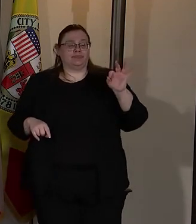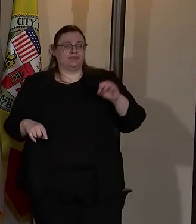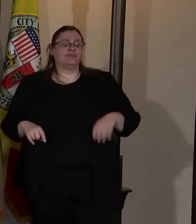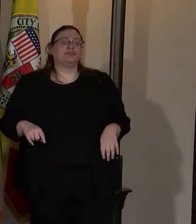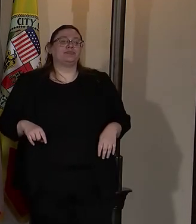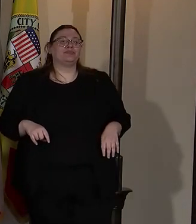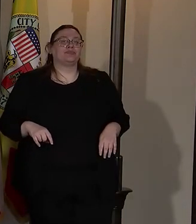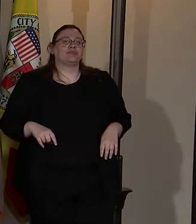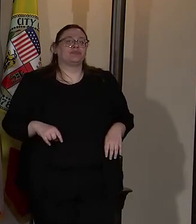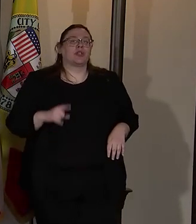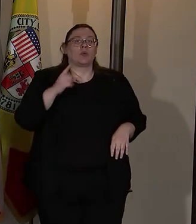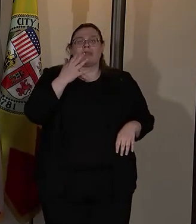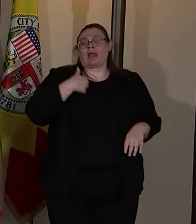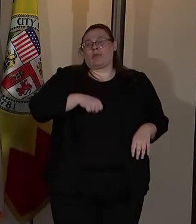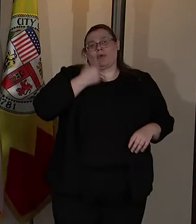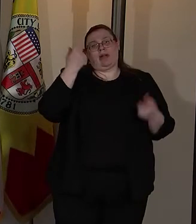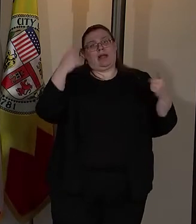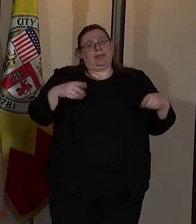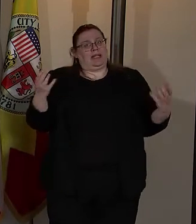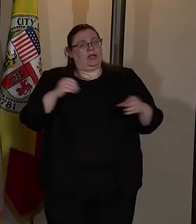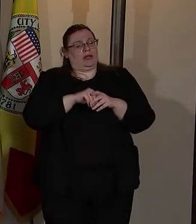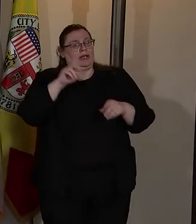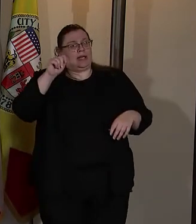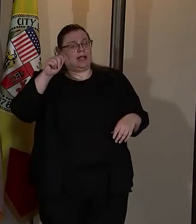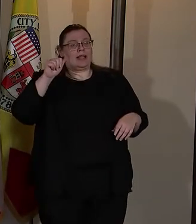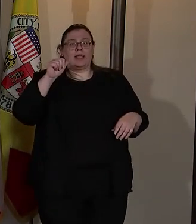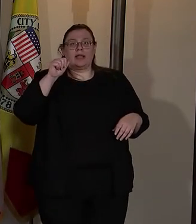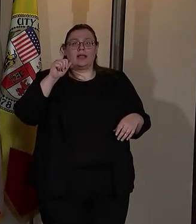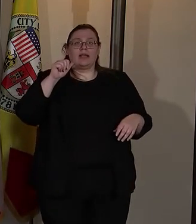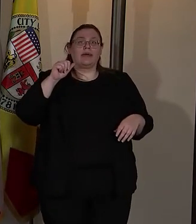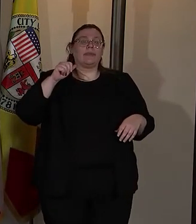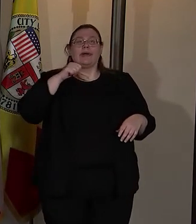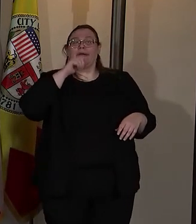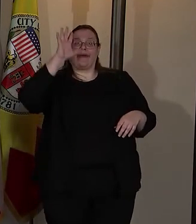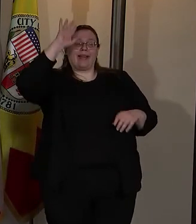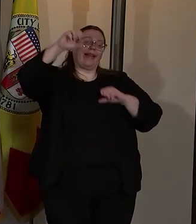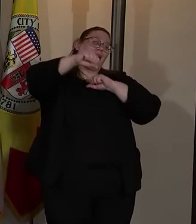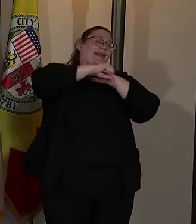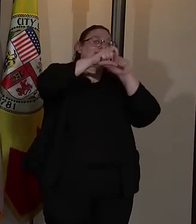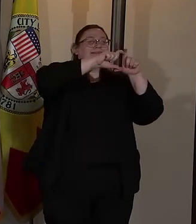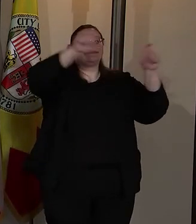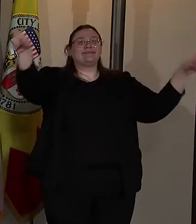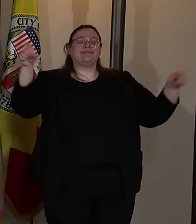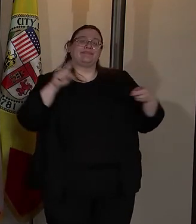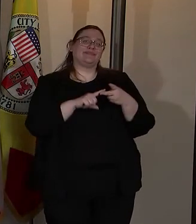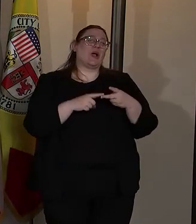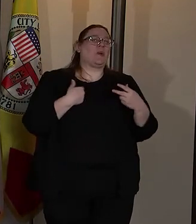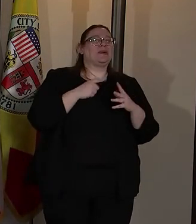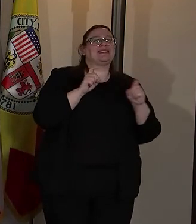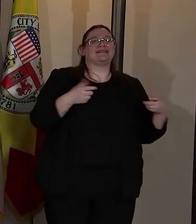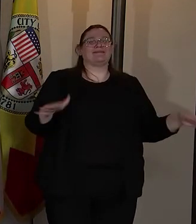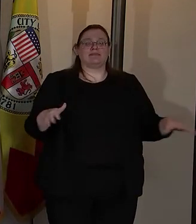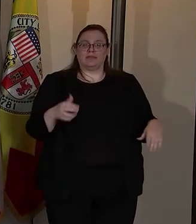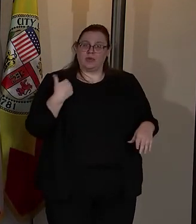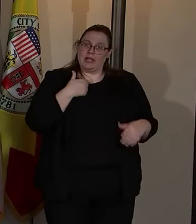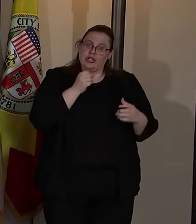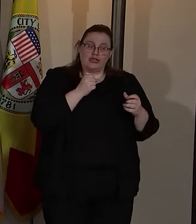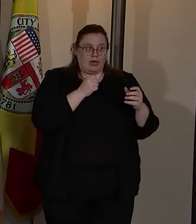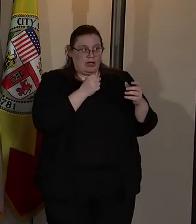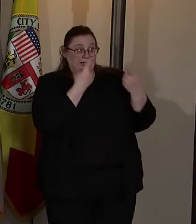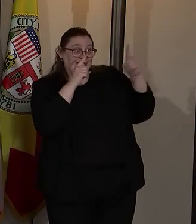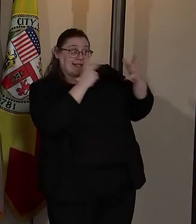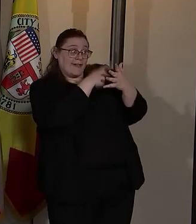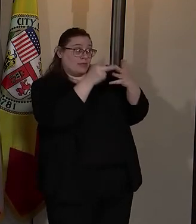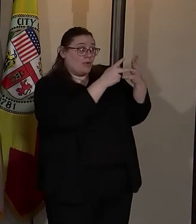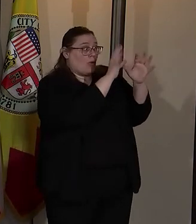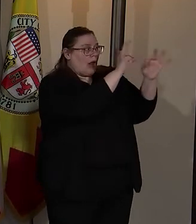one of the things that I'm proud that we've done in Los Angeles is we don't just kind of find slogans or we don't just say this is a pilot. We try to embed successful